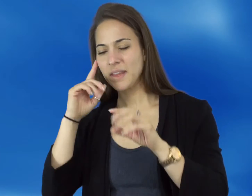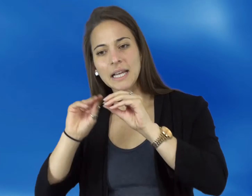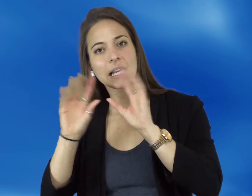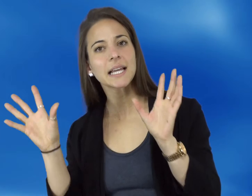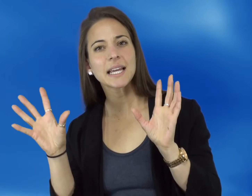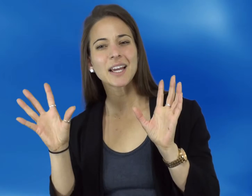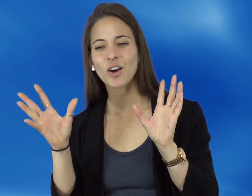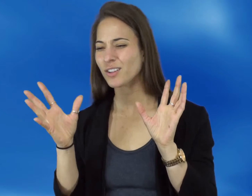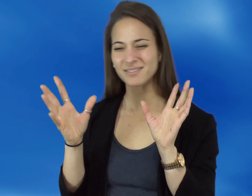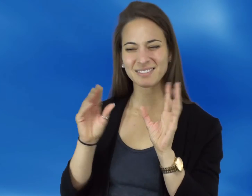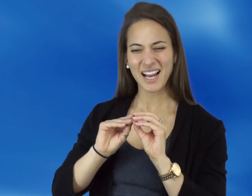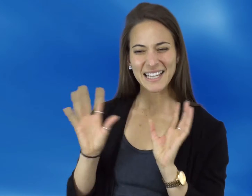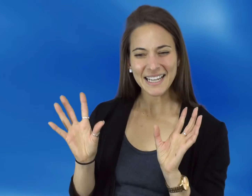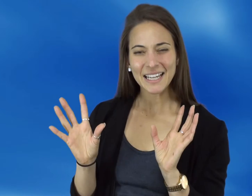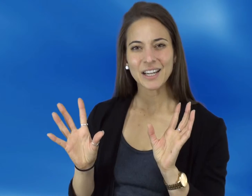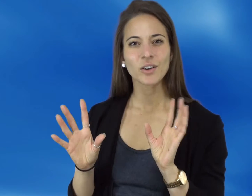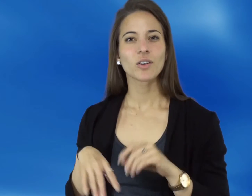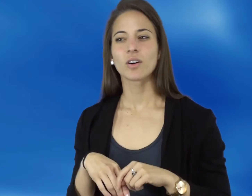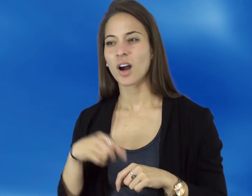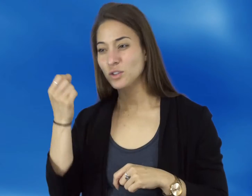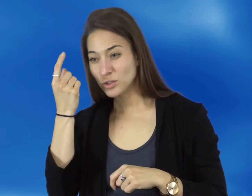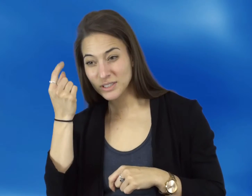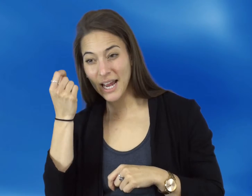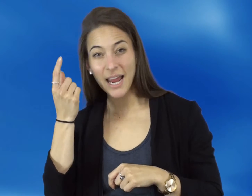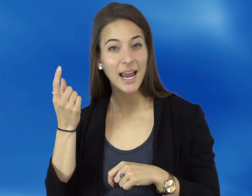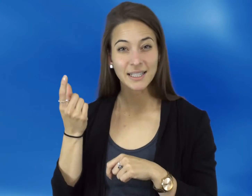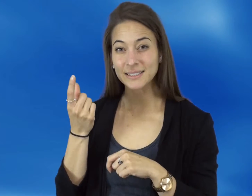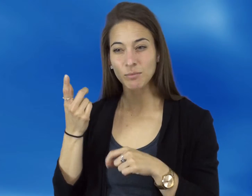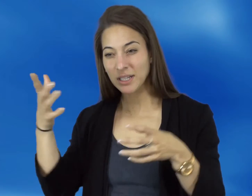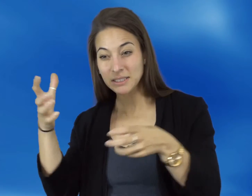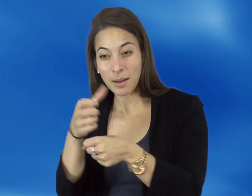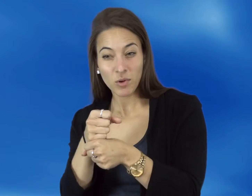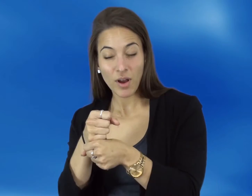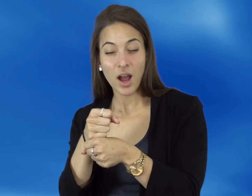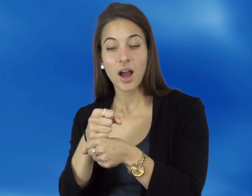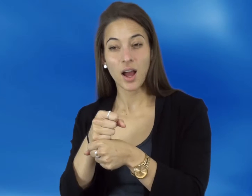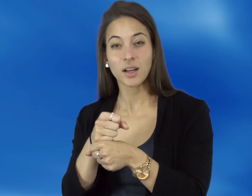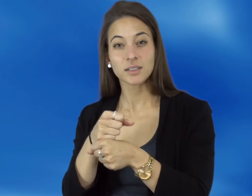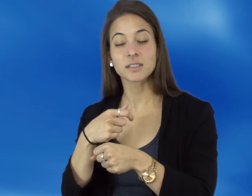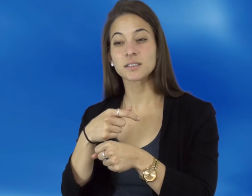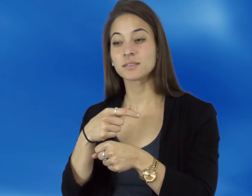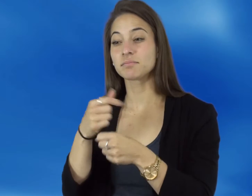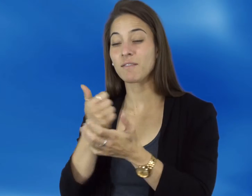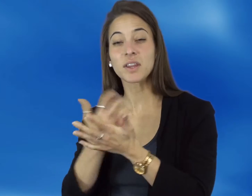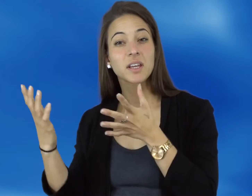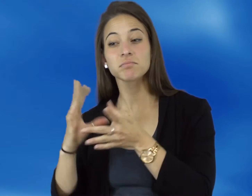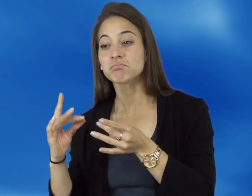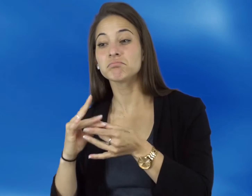design? What they thought was clear or perhaps unclear about the layout of each sample. And